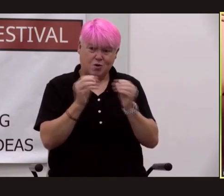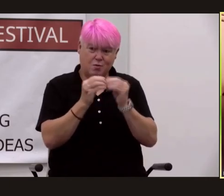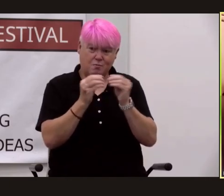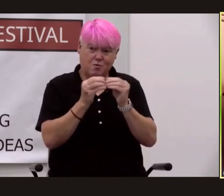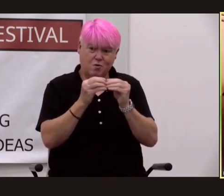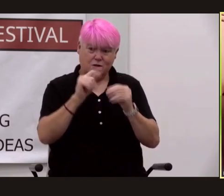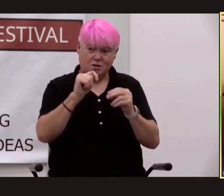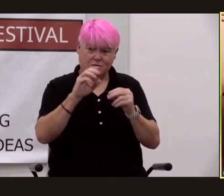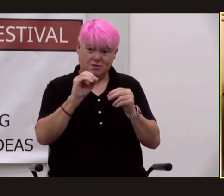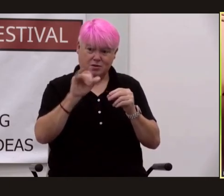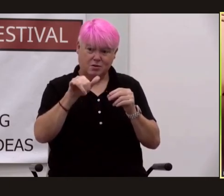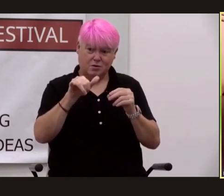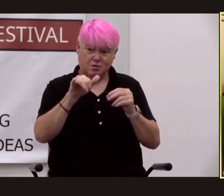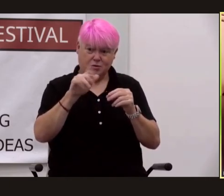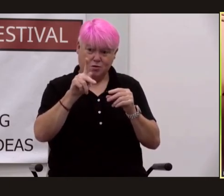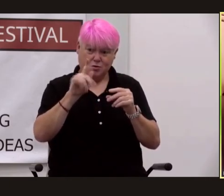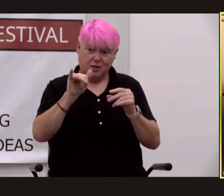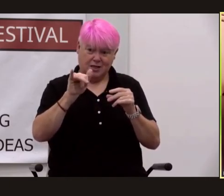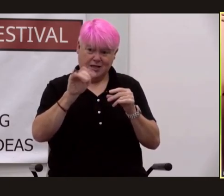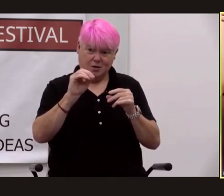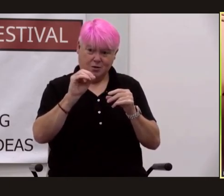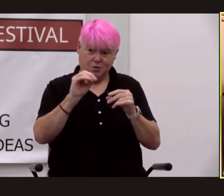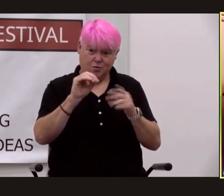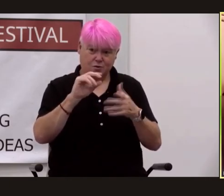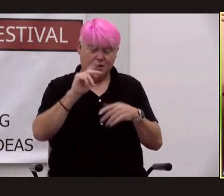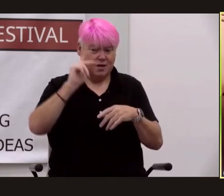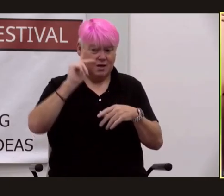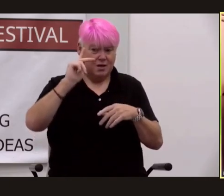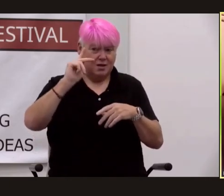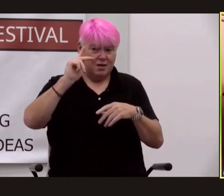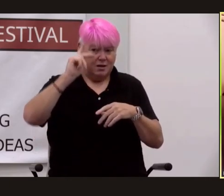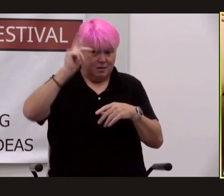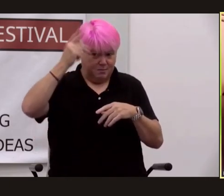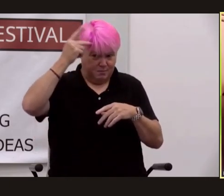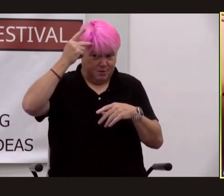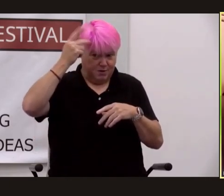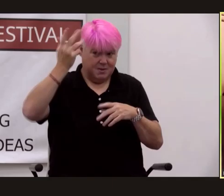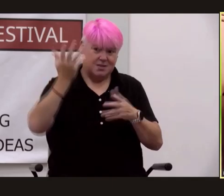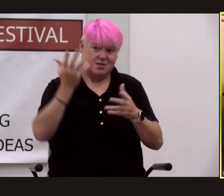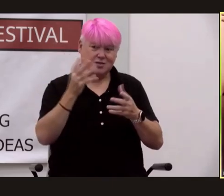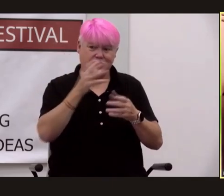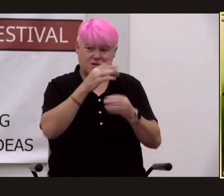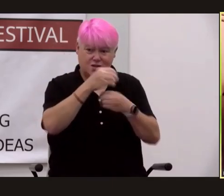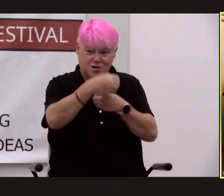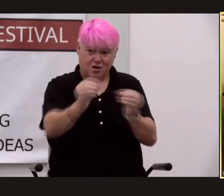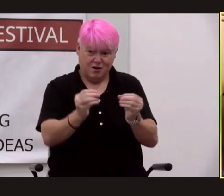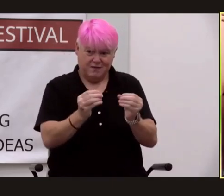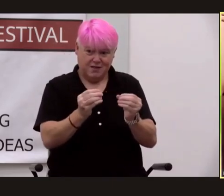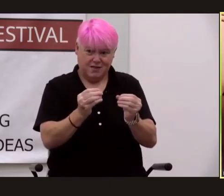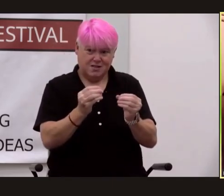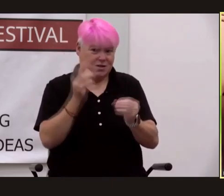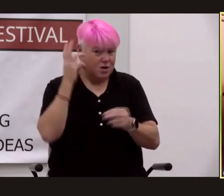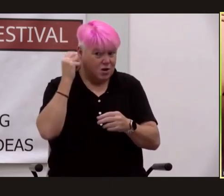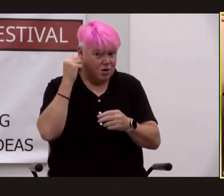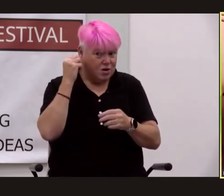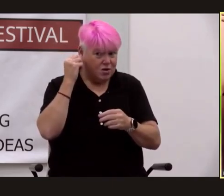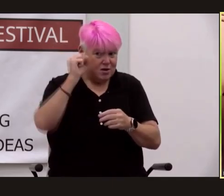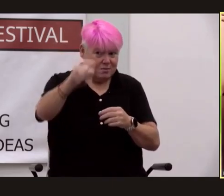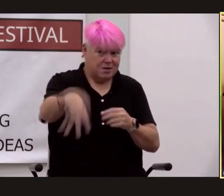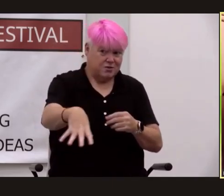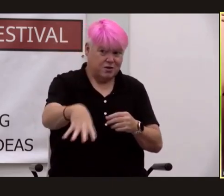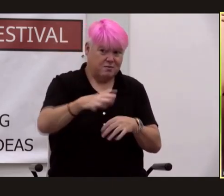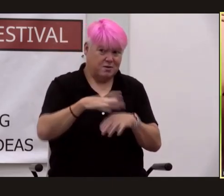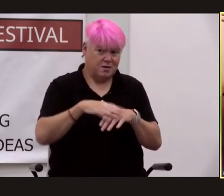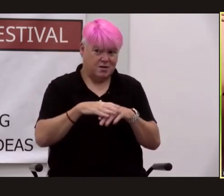the tokyo government the prime minister's office first learned that an atomic bomb had been dropped on